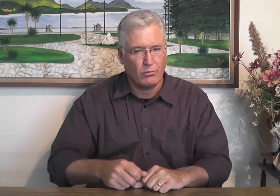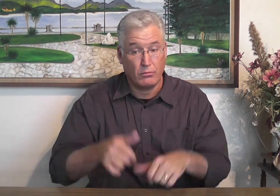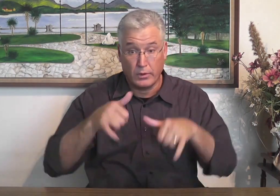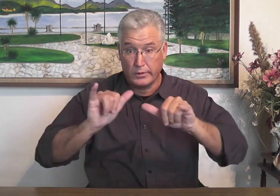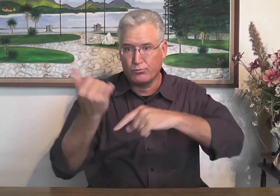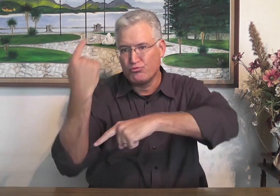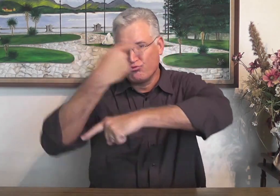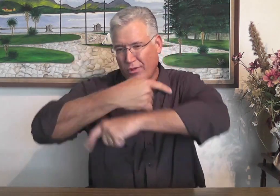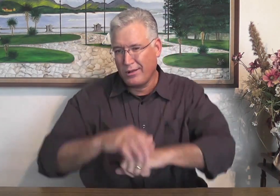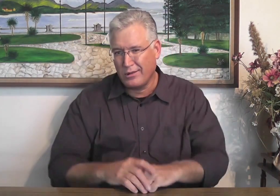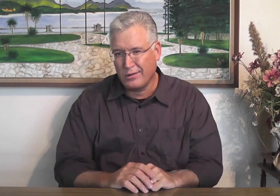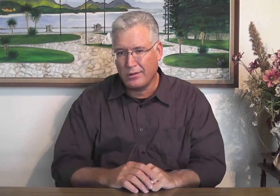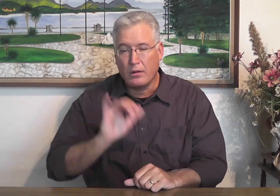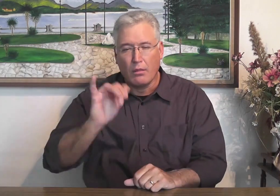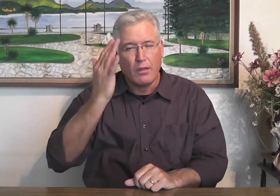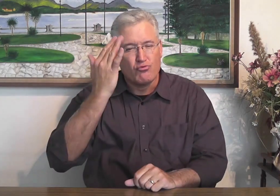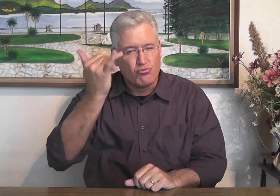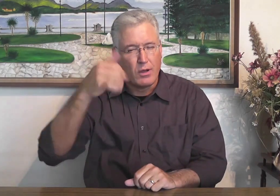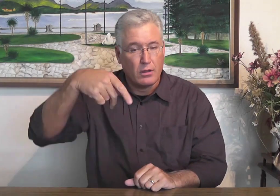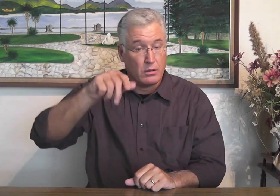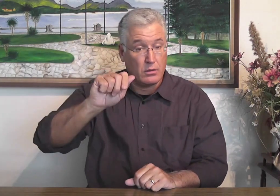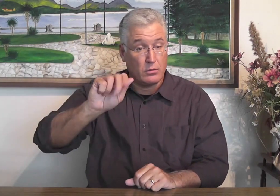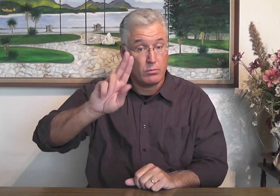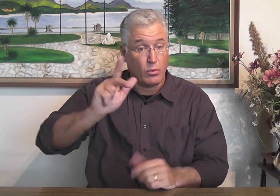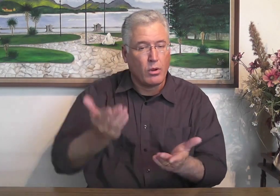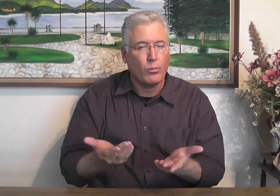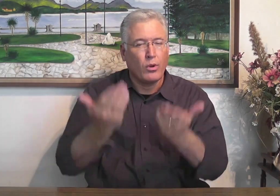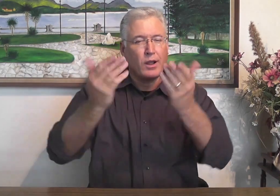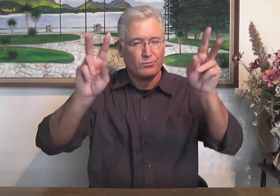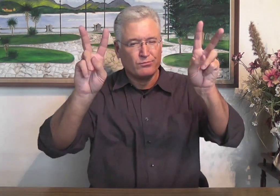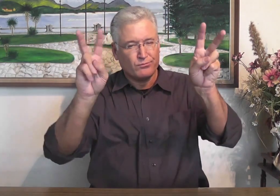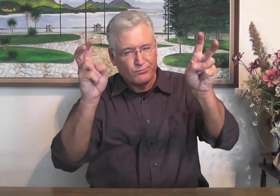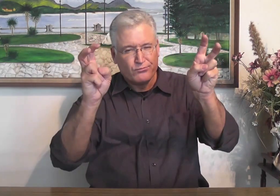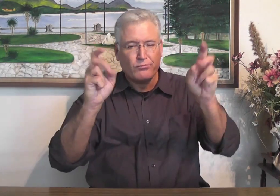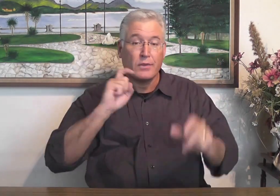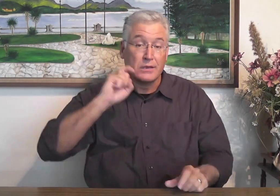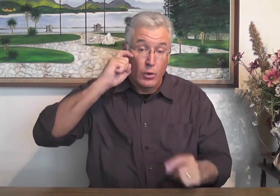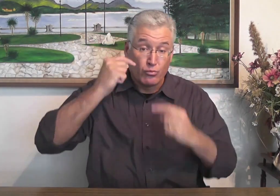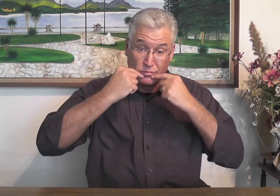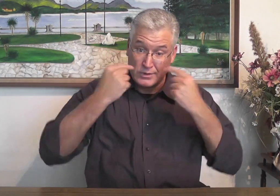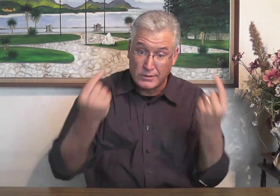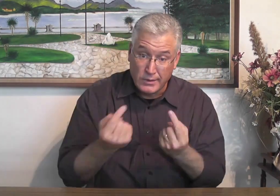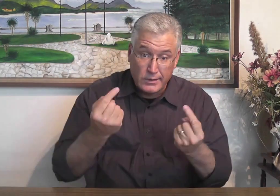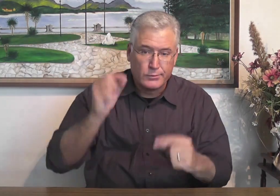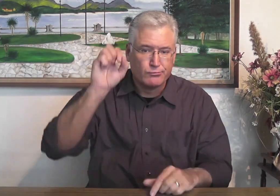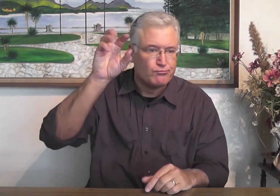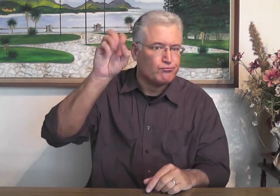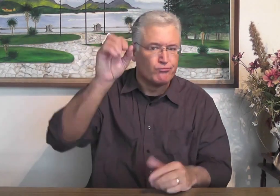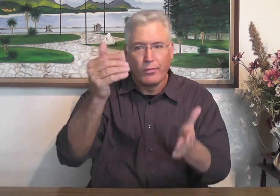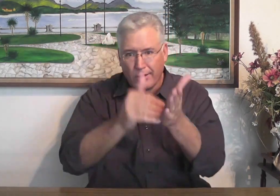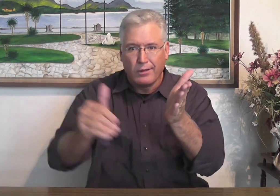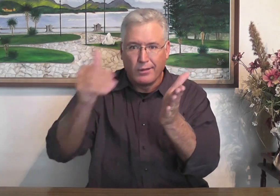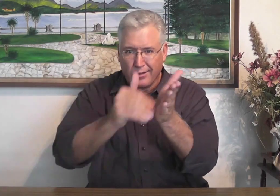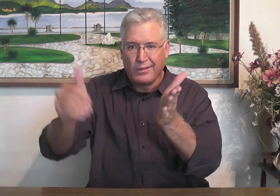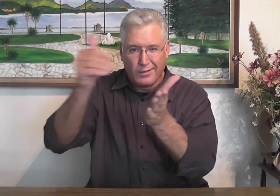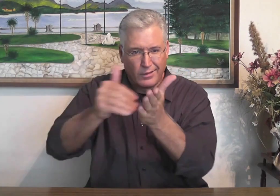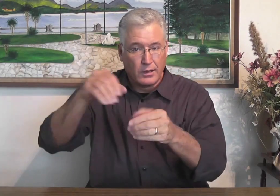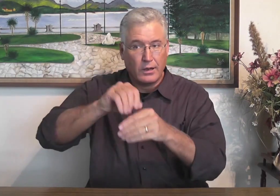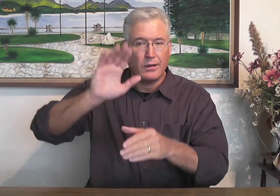resist those. Same as today. Why does Paul bring up the subject of sexual sin? Again, again,